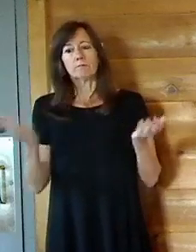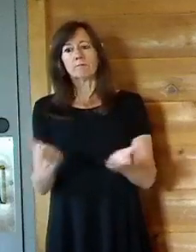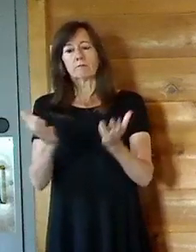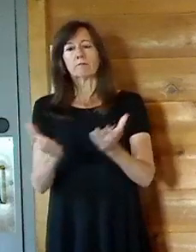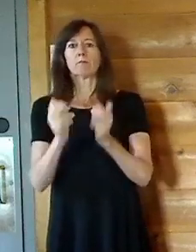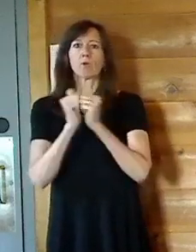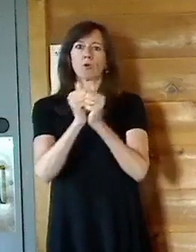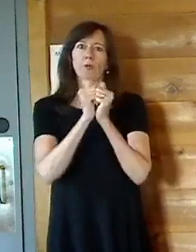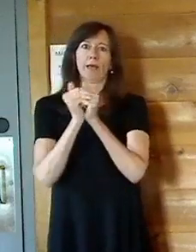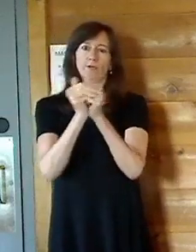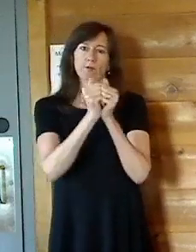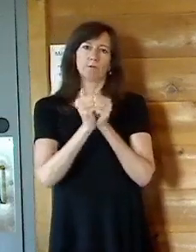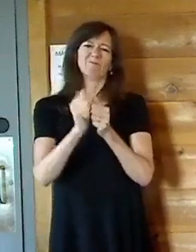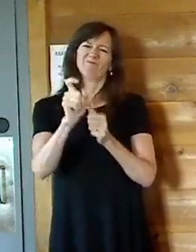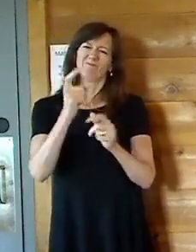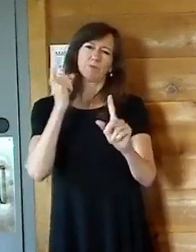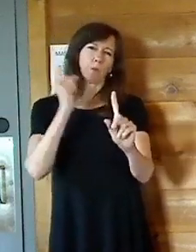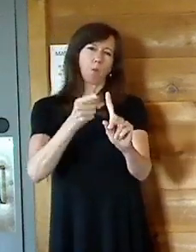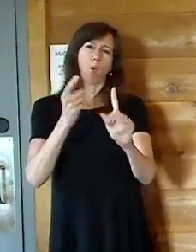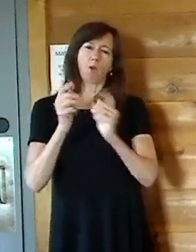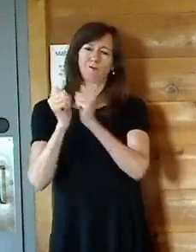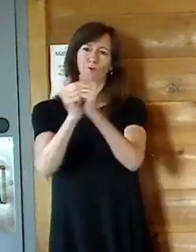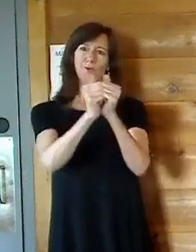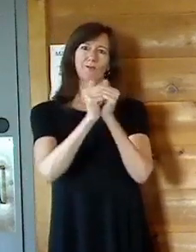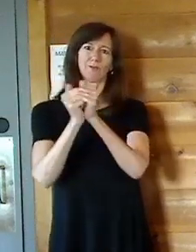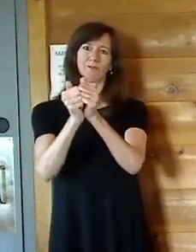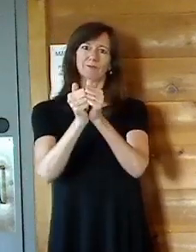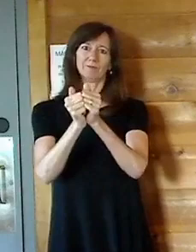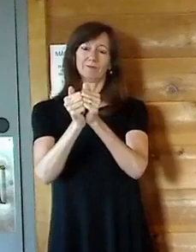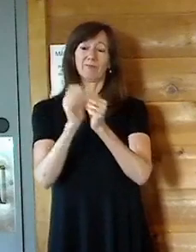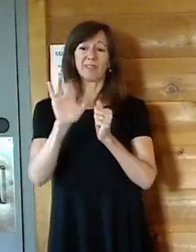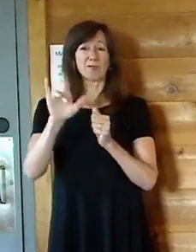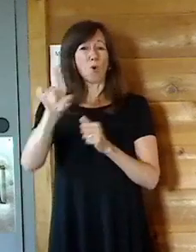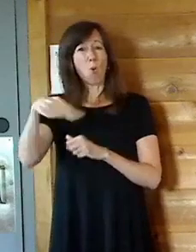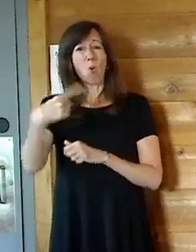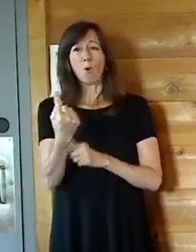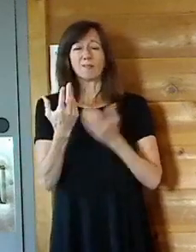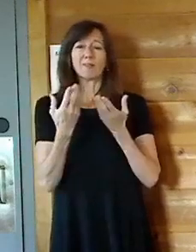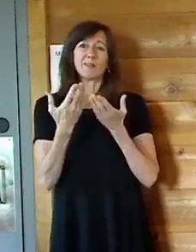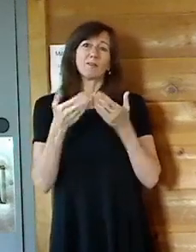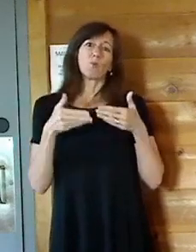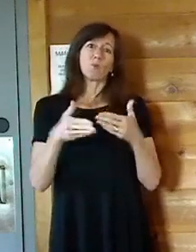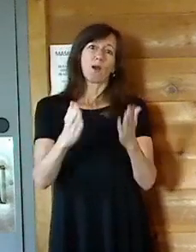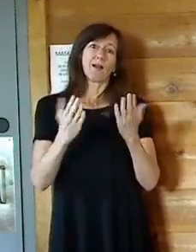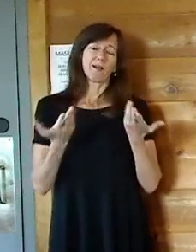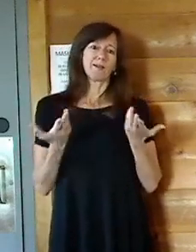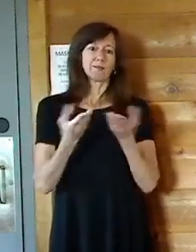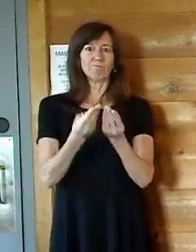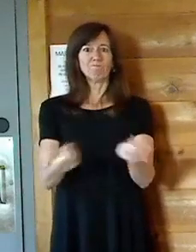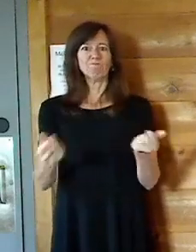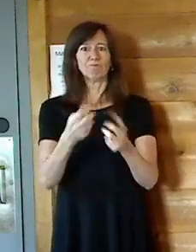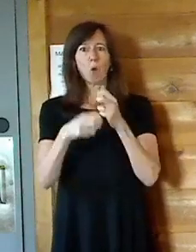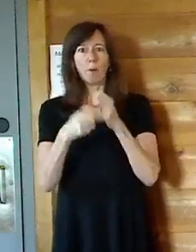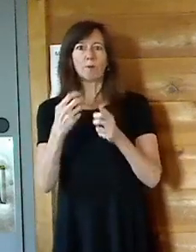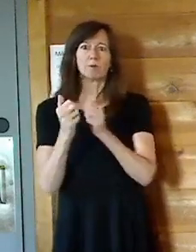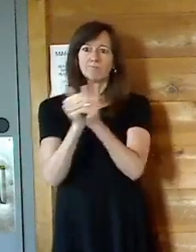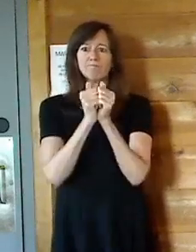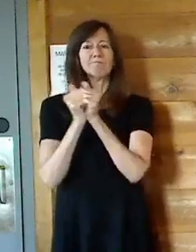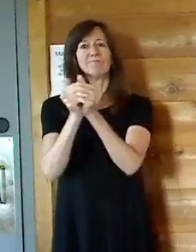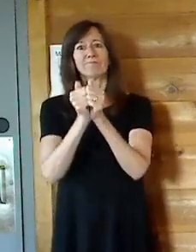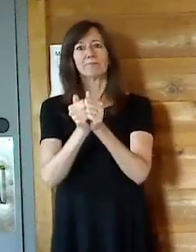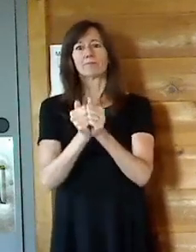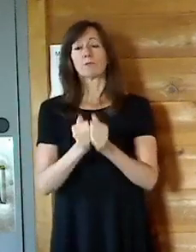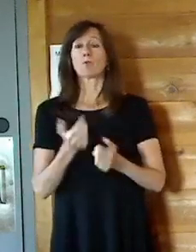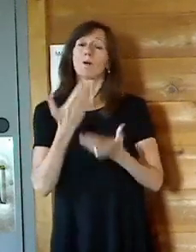together. And we will only do that by working together and listening to one another. And I'm grateful that you've listened to me for 74 occasions